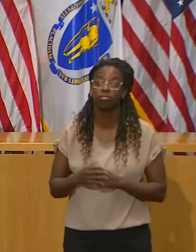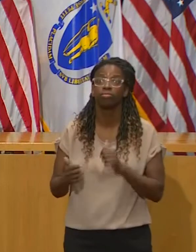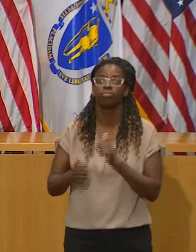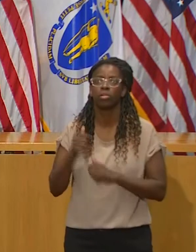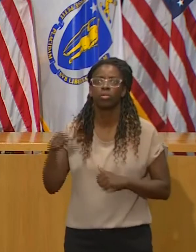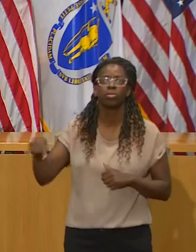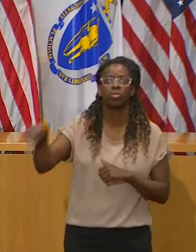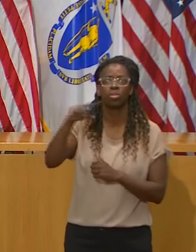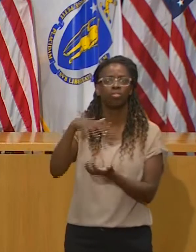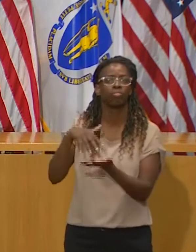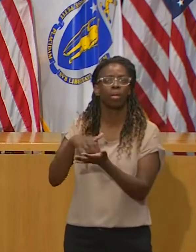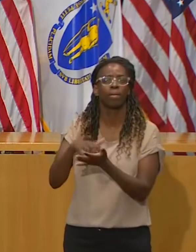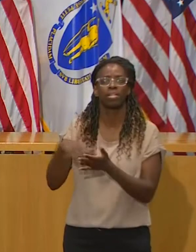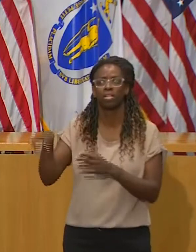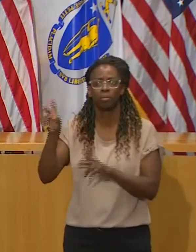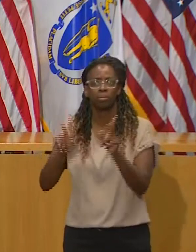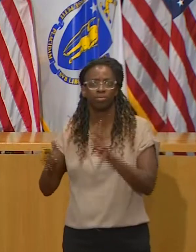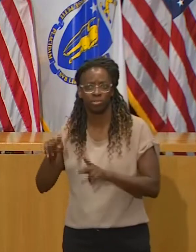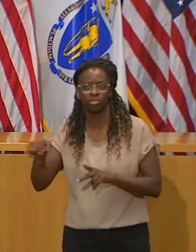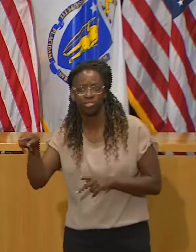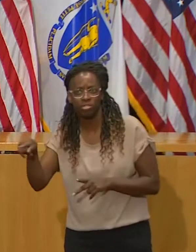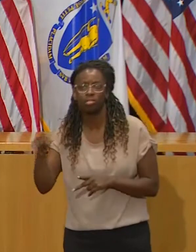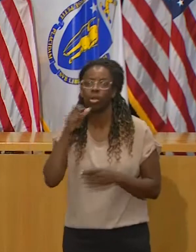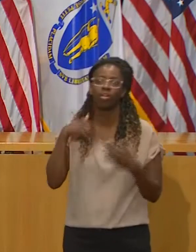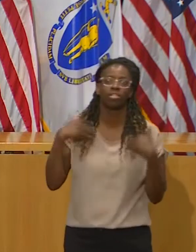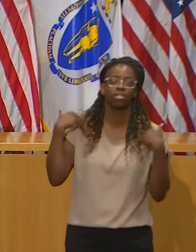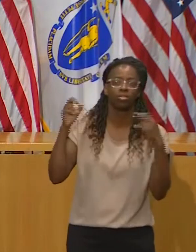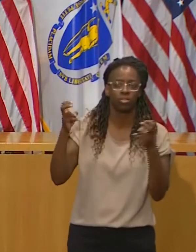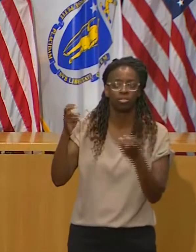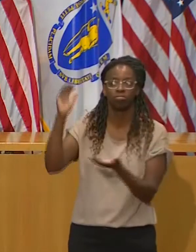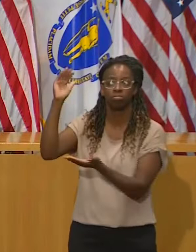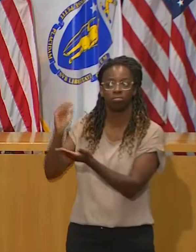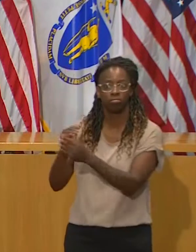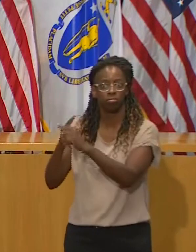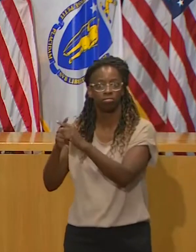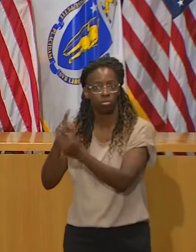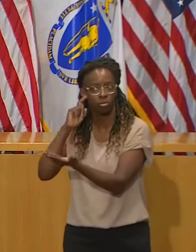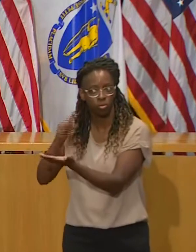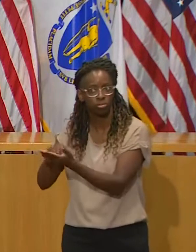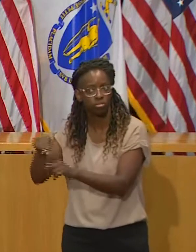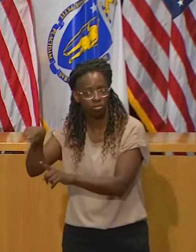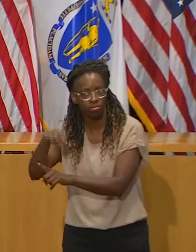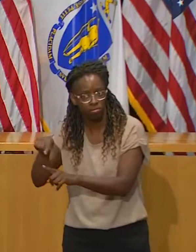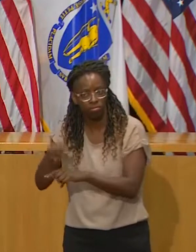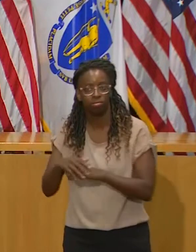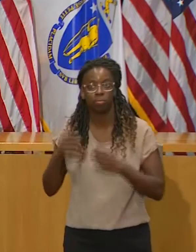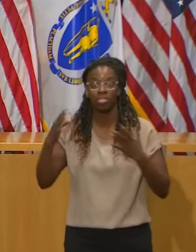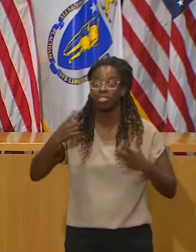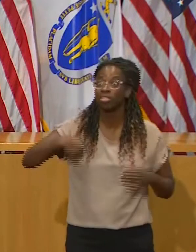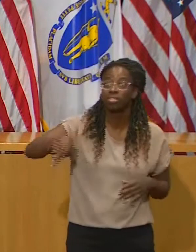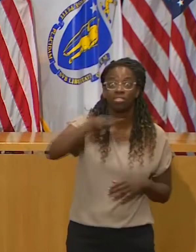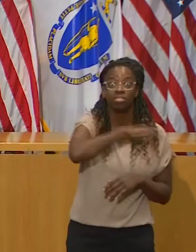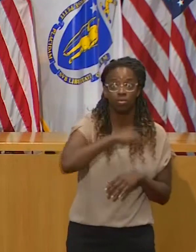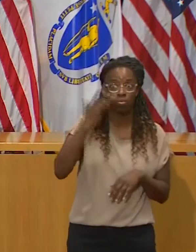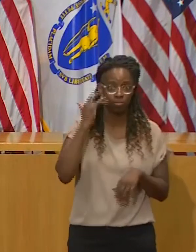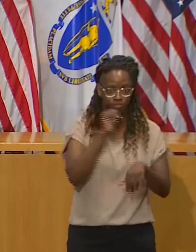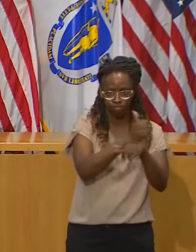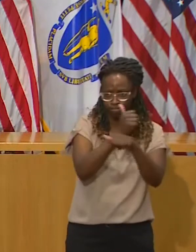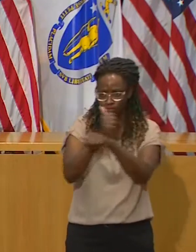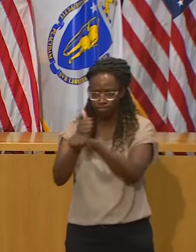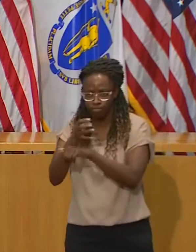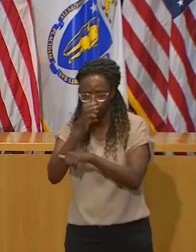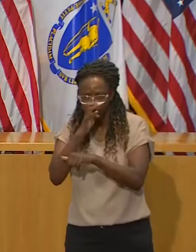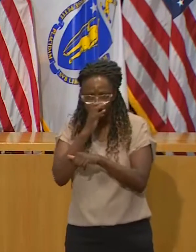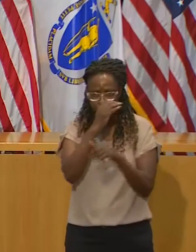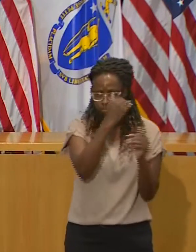cases, which has much to do with many of the measures that we put in place over the spring and summer, and as a result,